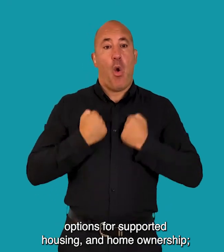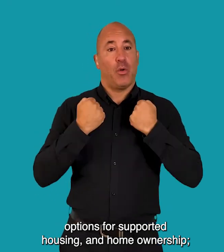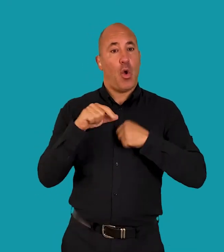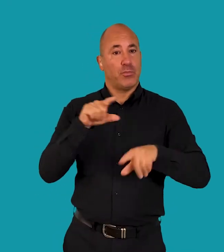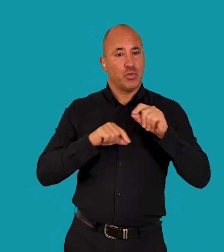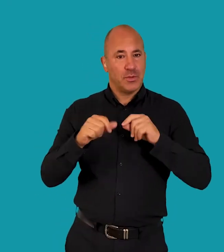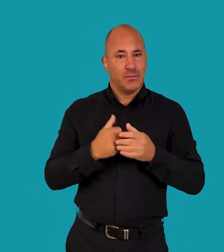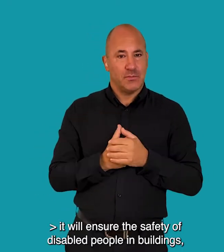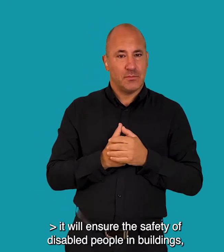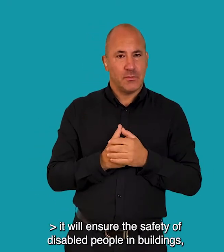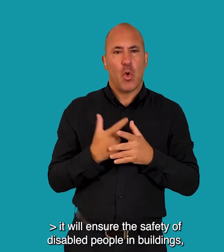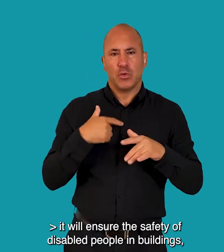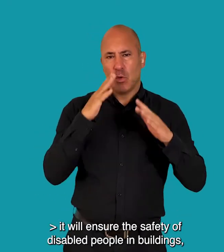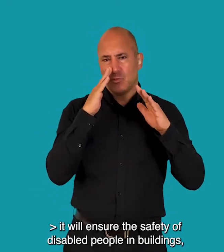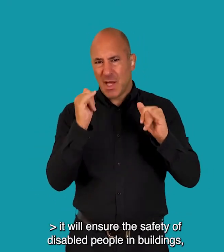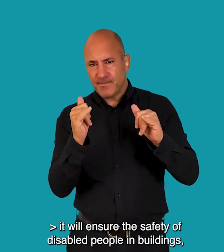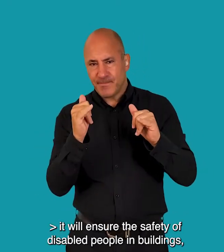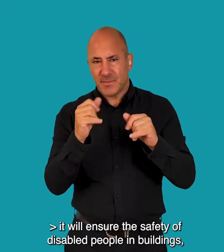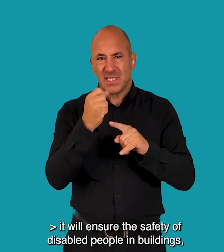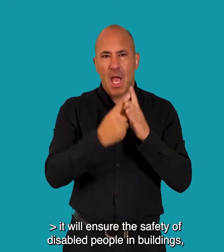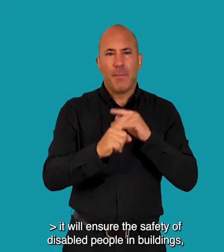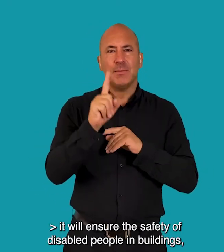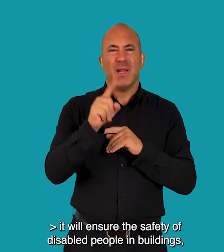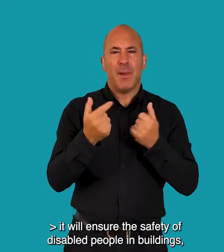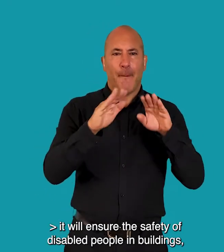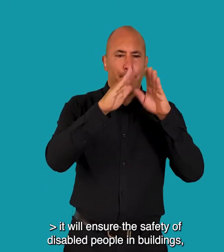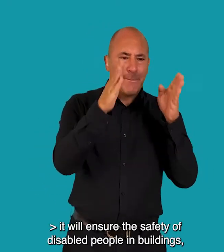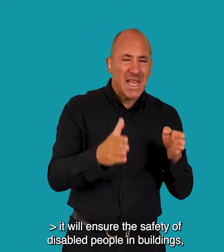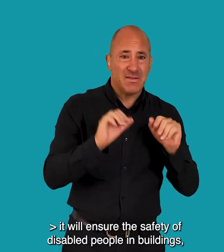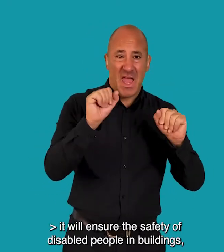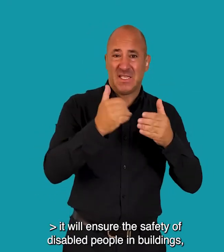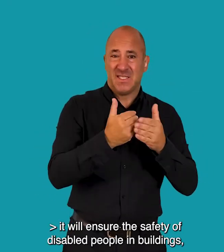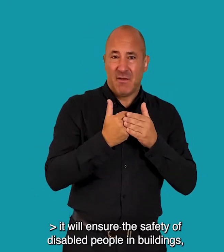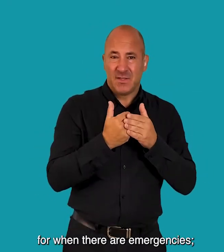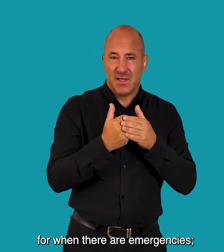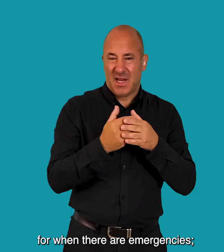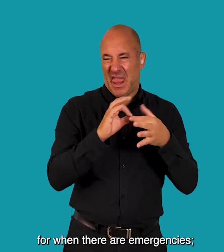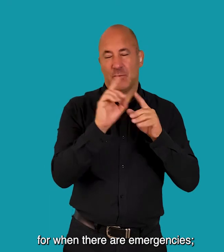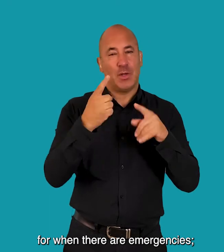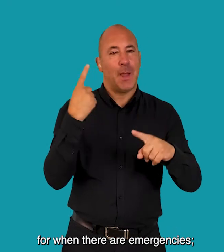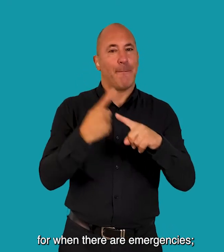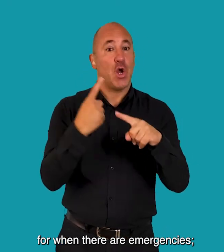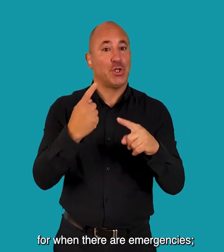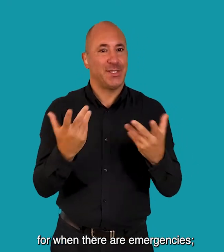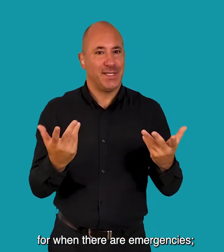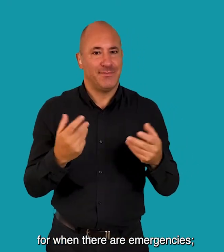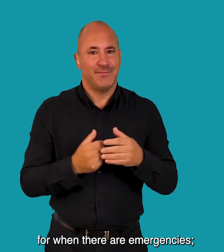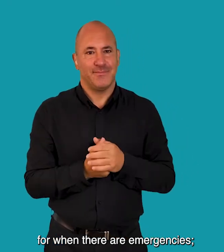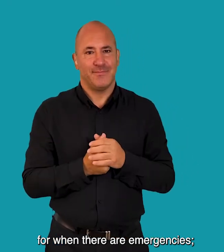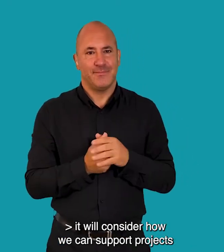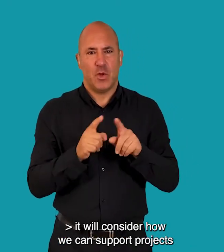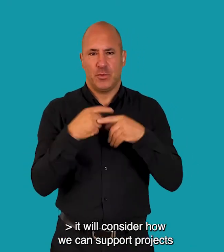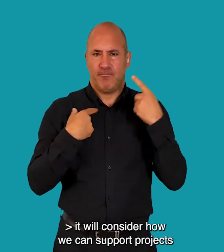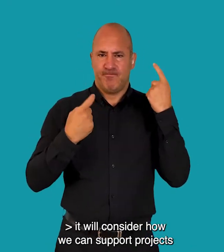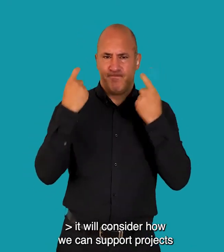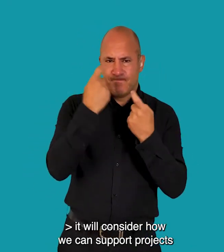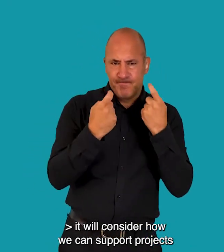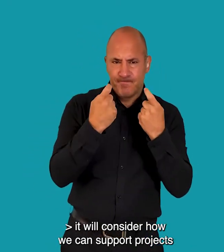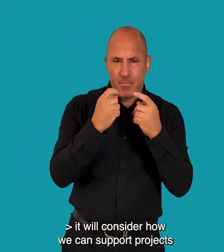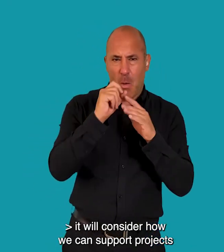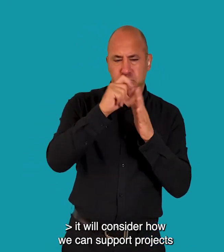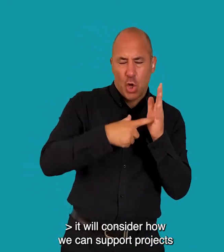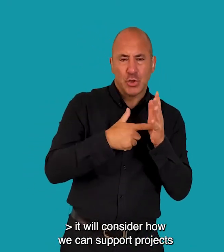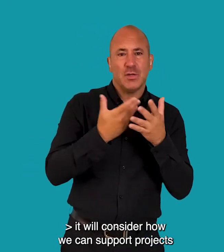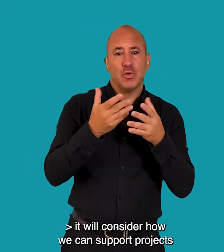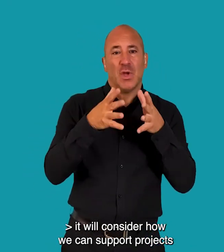ownership It will ensure the safety of disabled people in buildings for when there are emergencies It will consider how